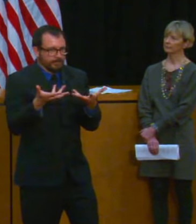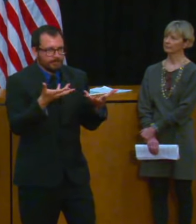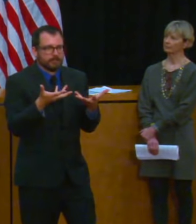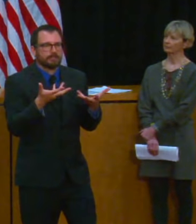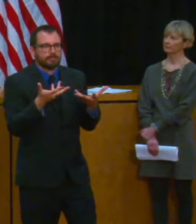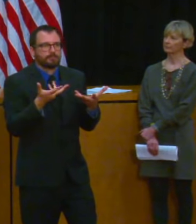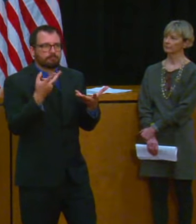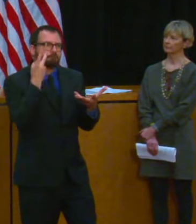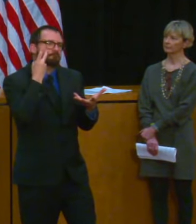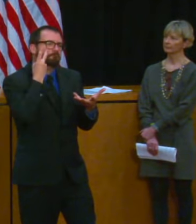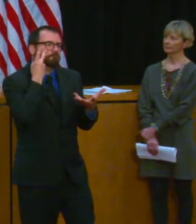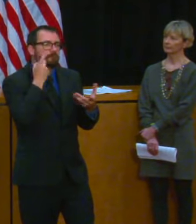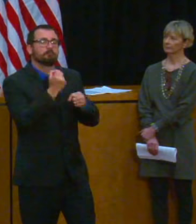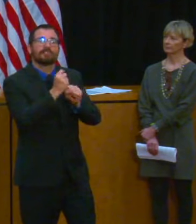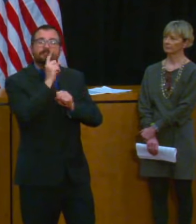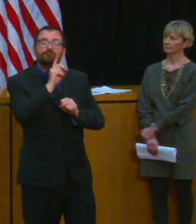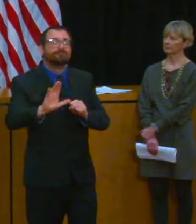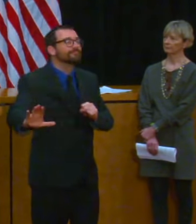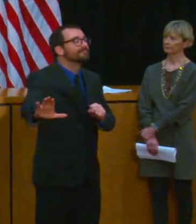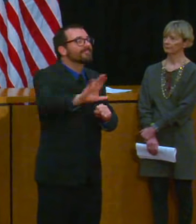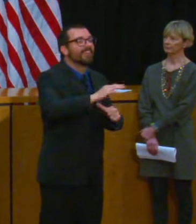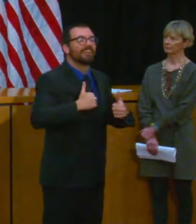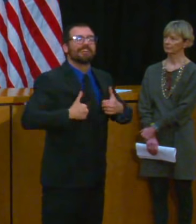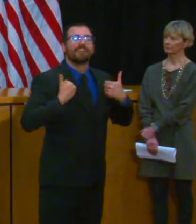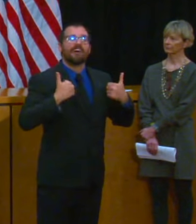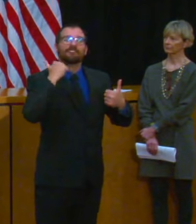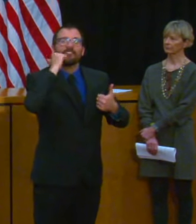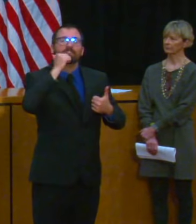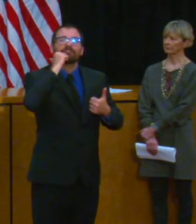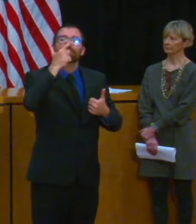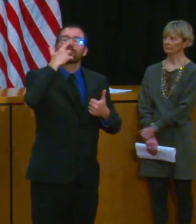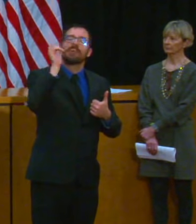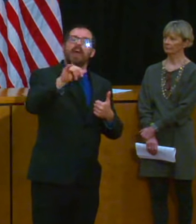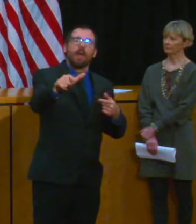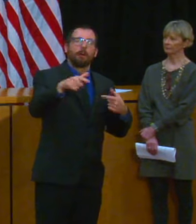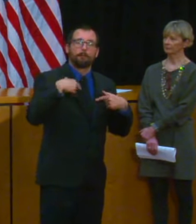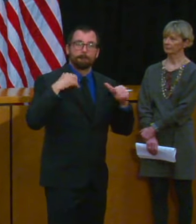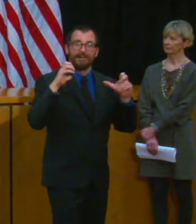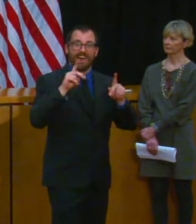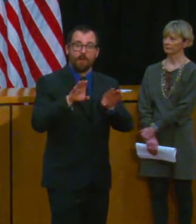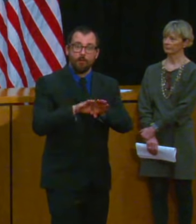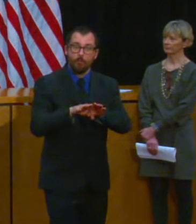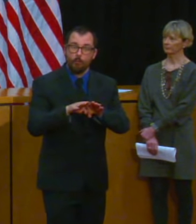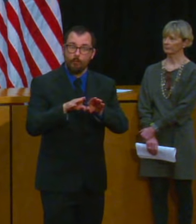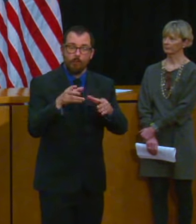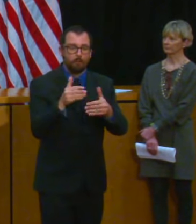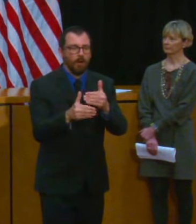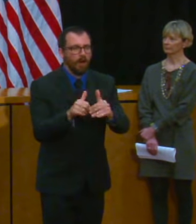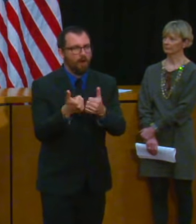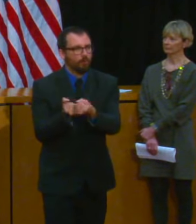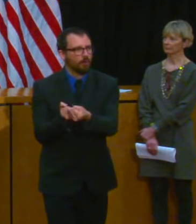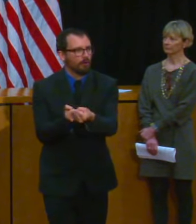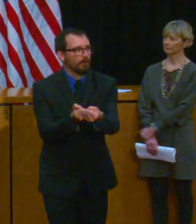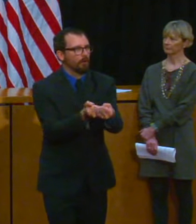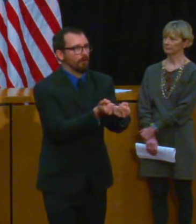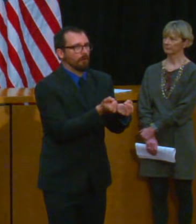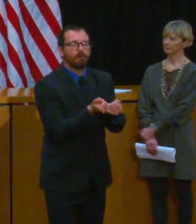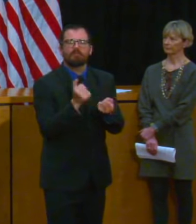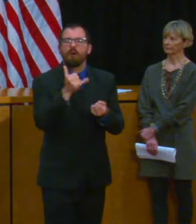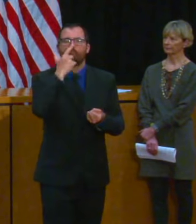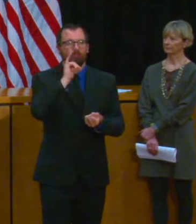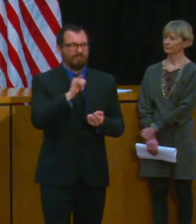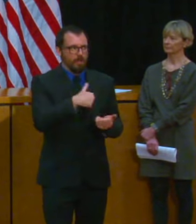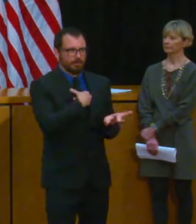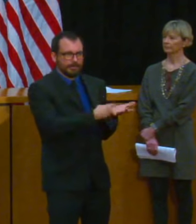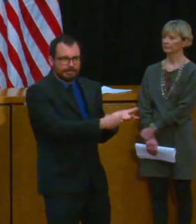their day-to-day would look like on the ground inside their organization the goal here is to try to make sure that as many voices as